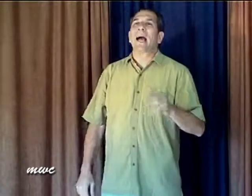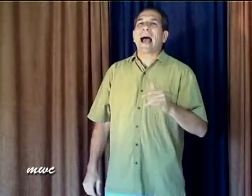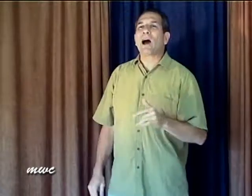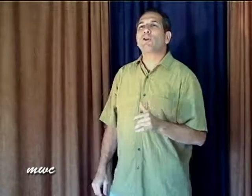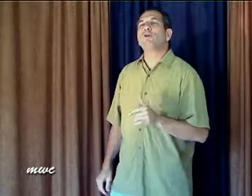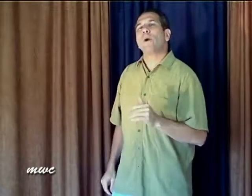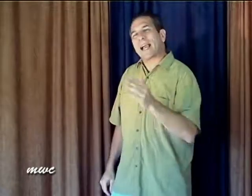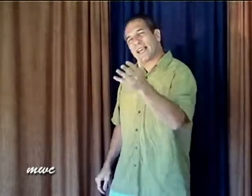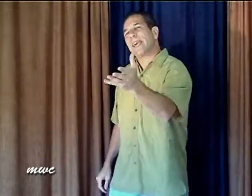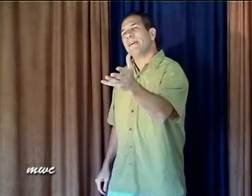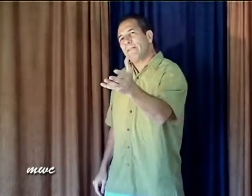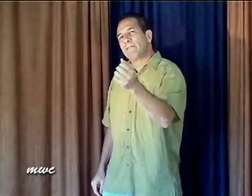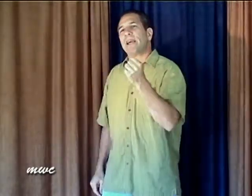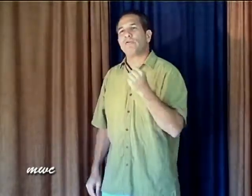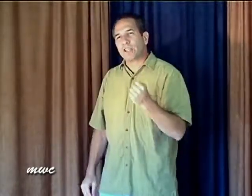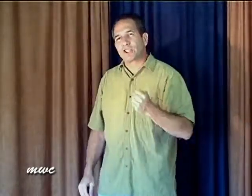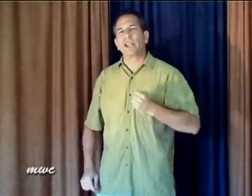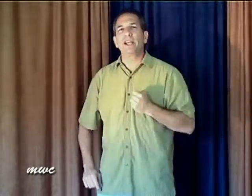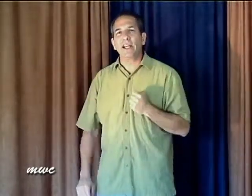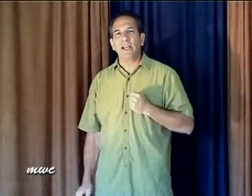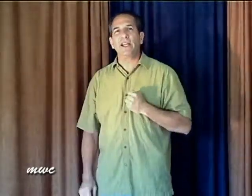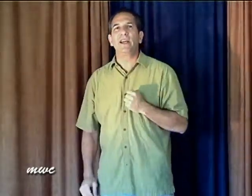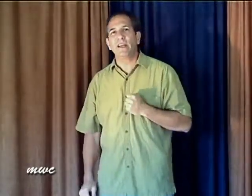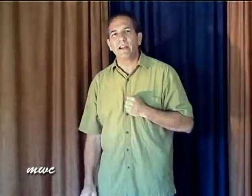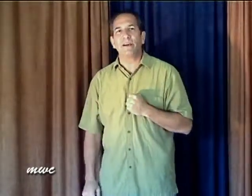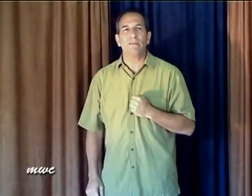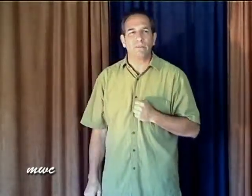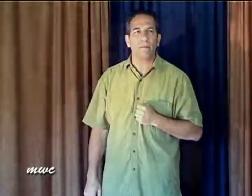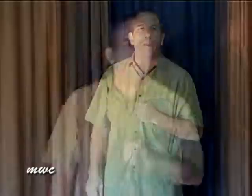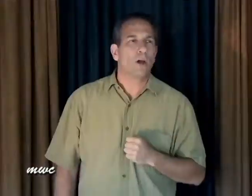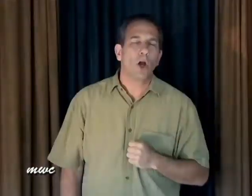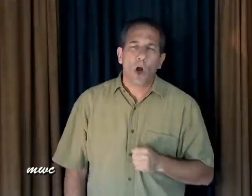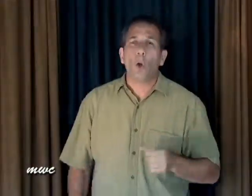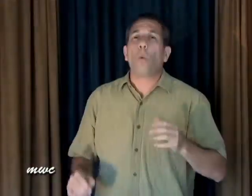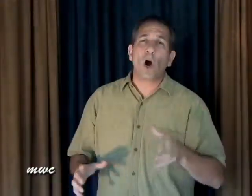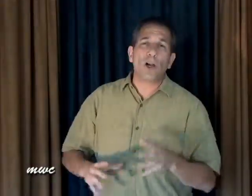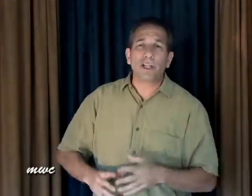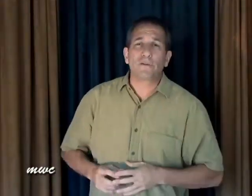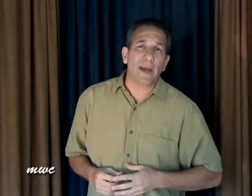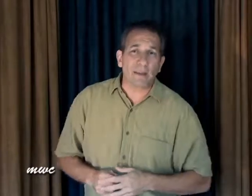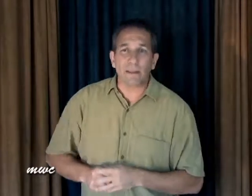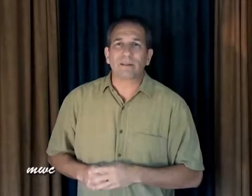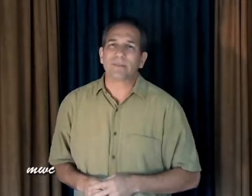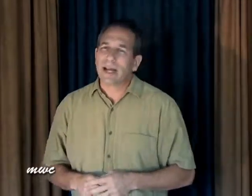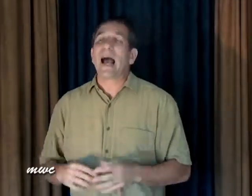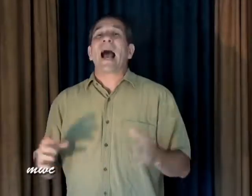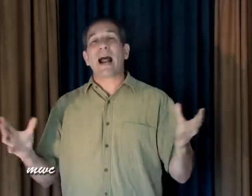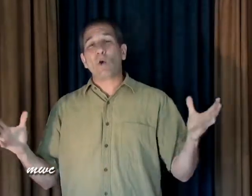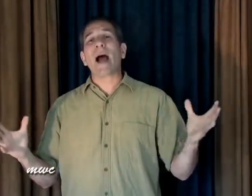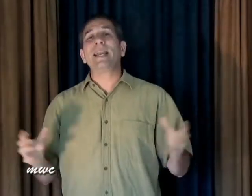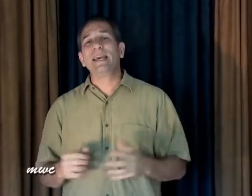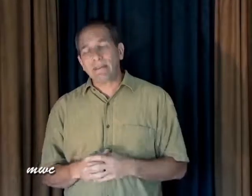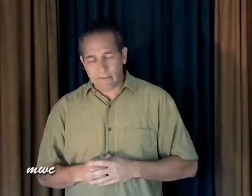How do I give and receive? What is faith? How do I live?